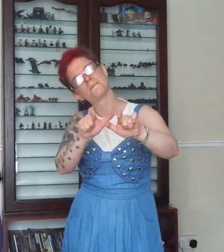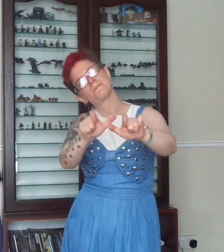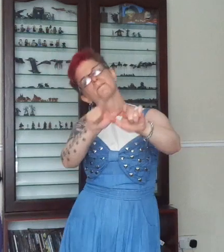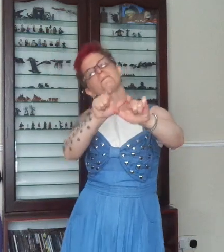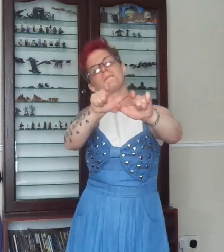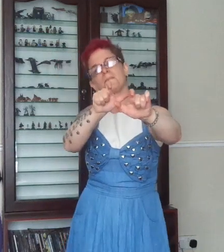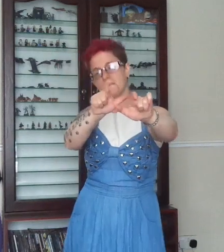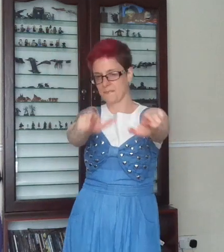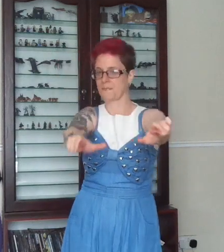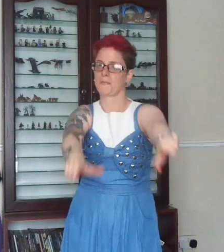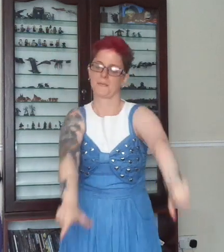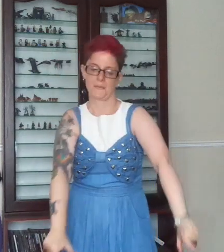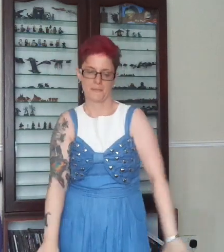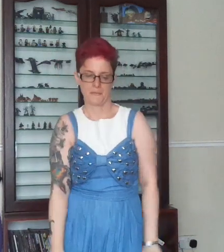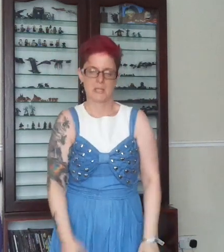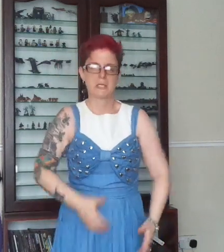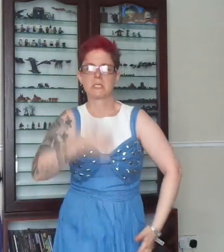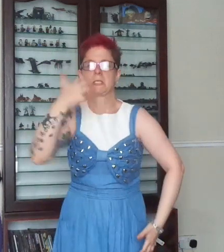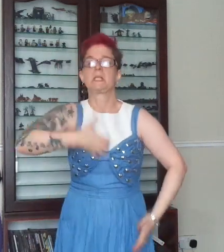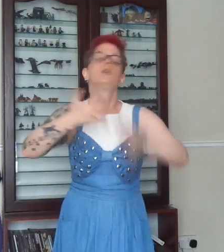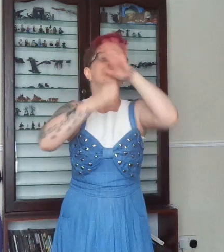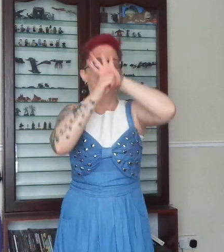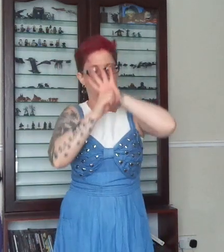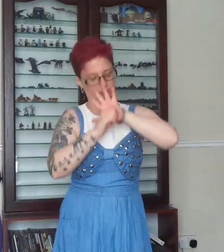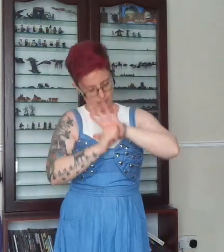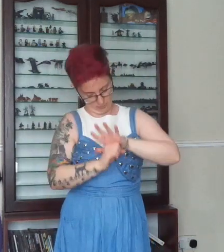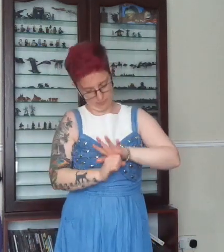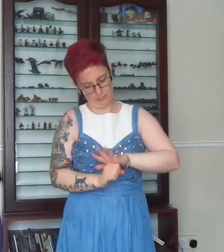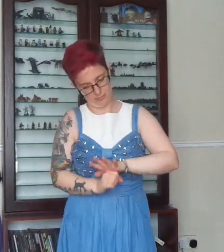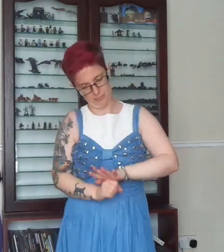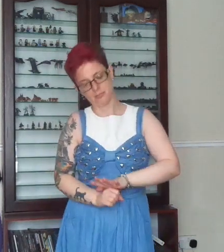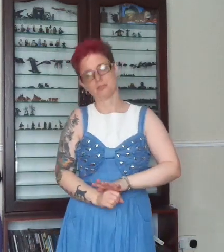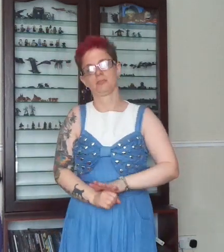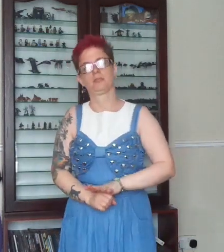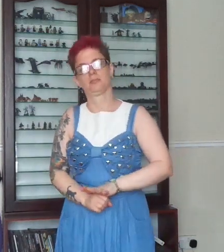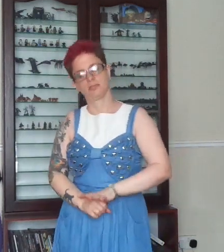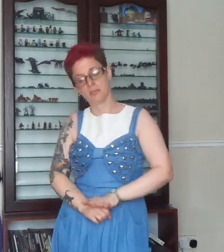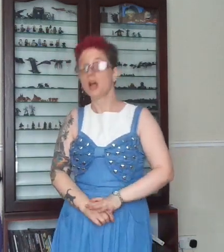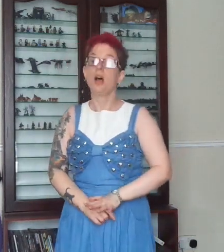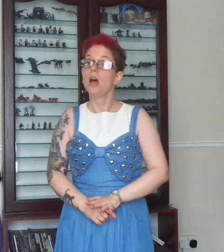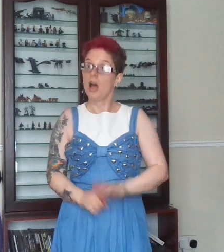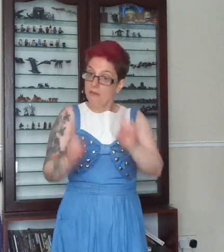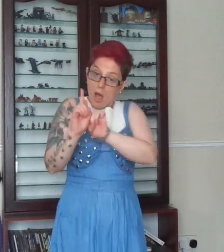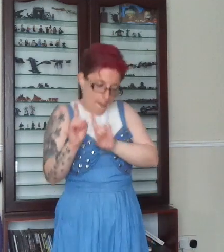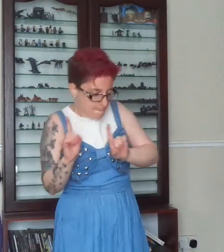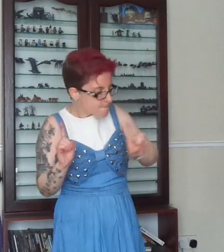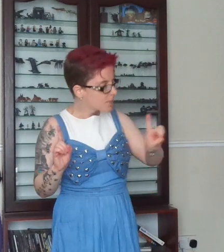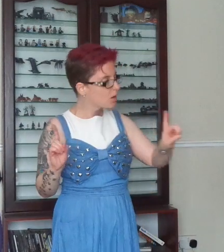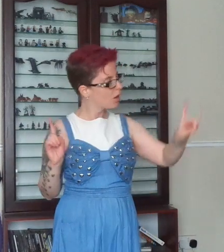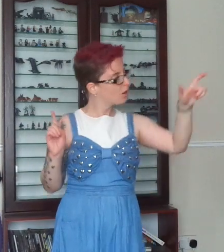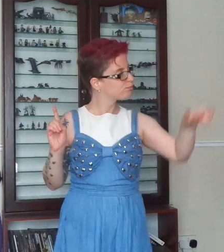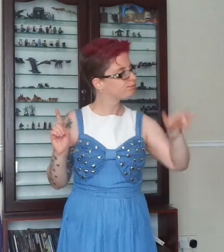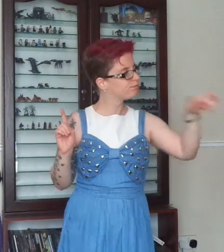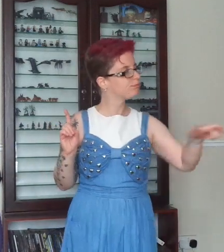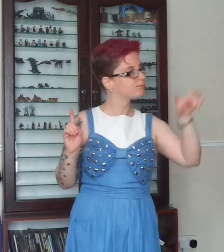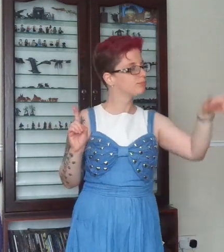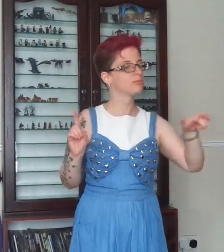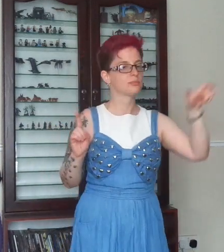never let it out, never let it out I'm gone, if you ever leave I hope